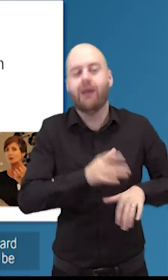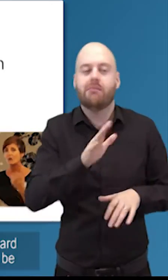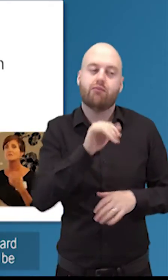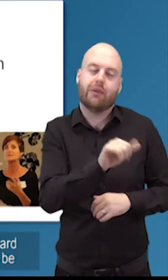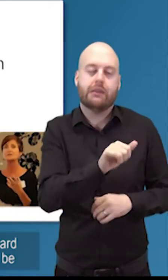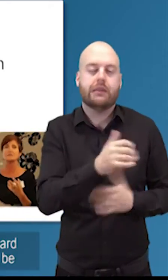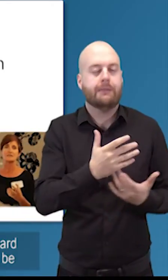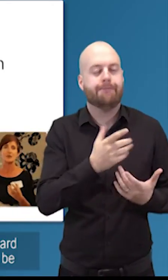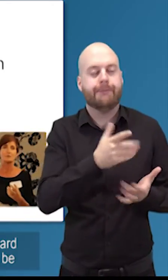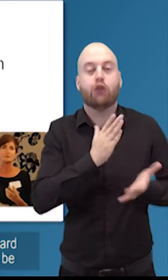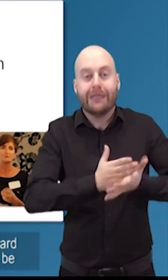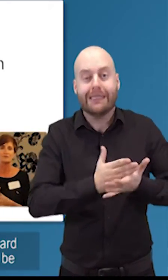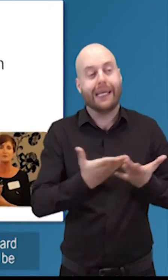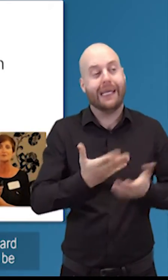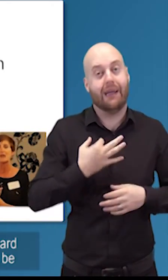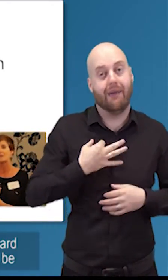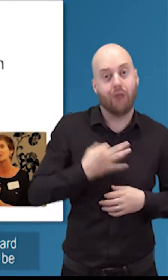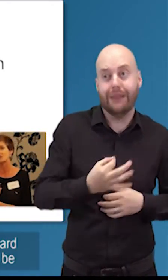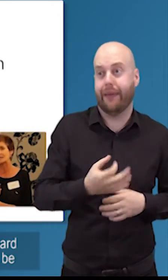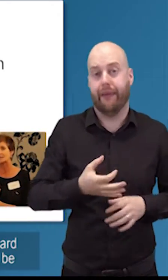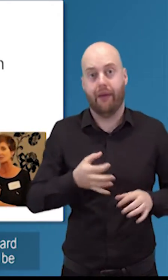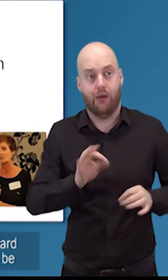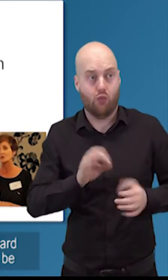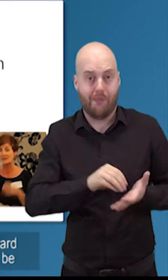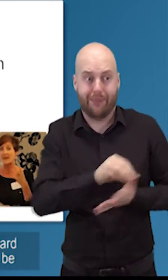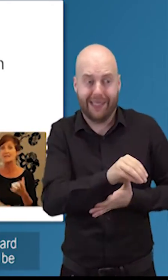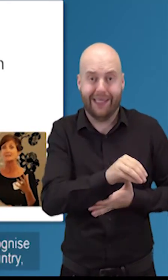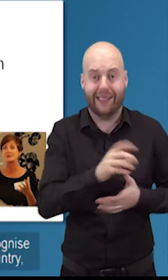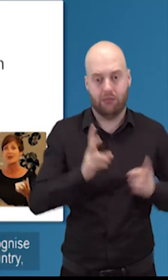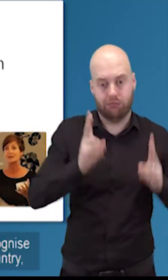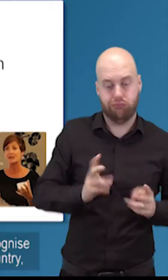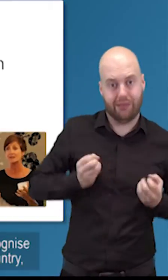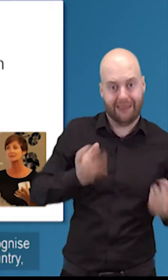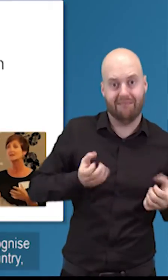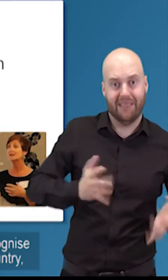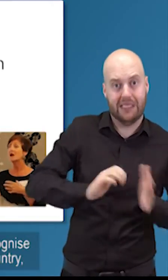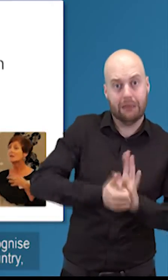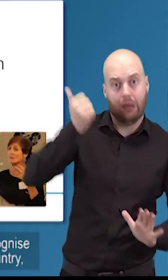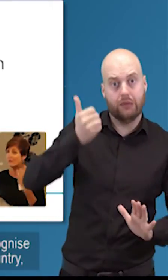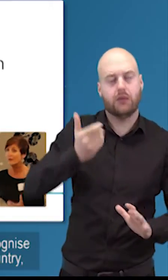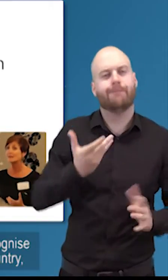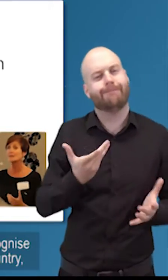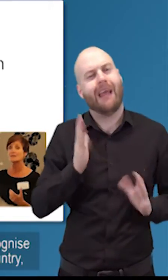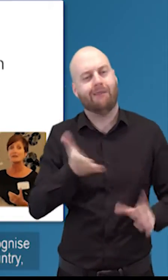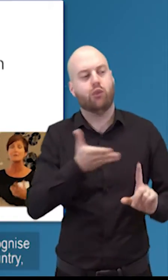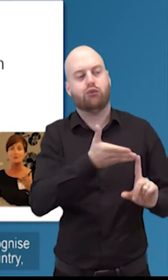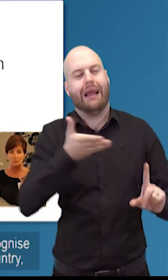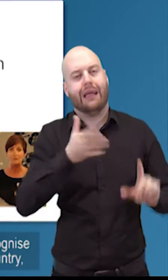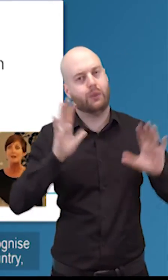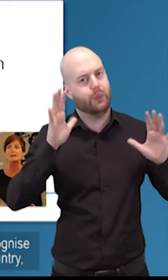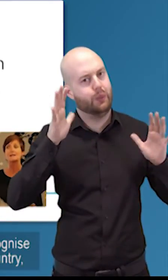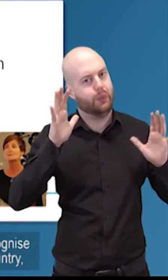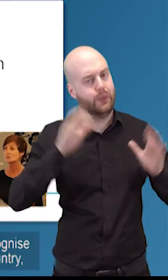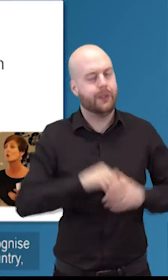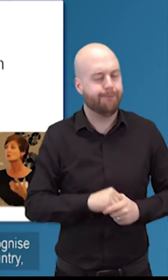lot of a lot of skills sitting around board tables in in charities in scotland and that needs to be recognized and i think finally the thing that we